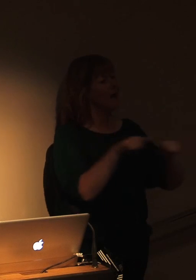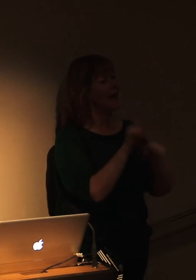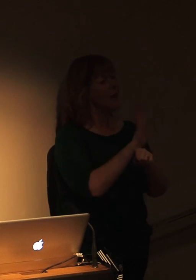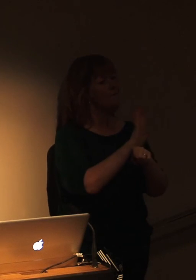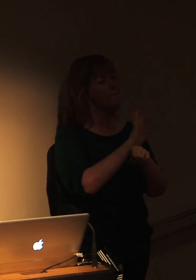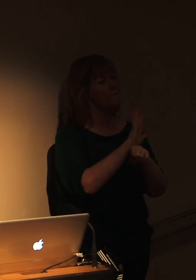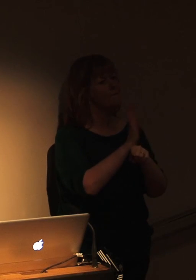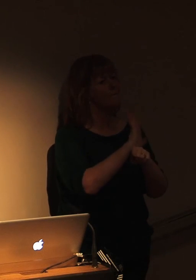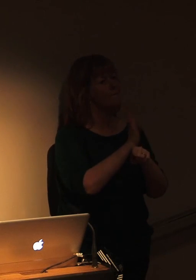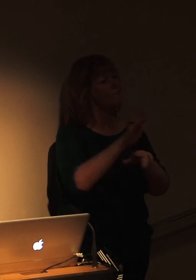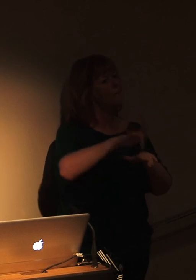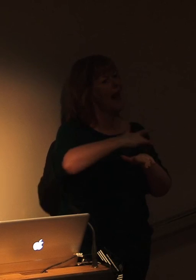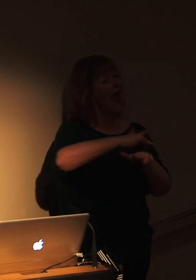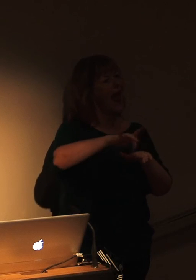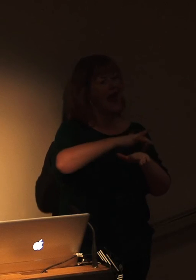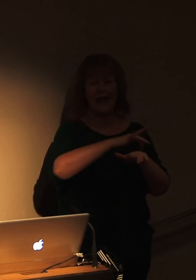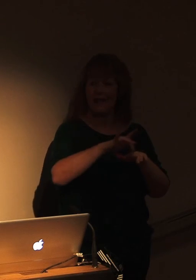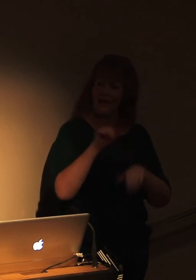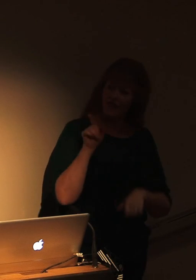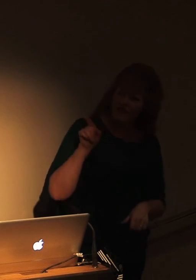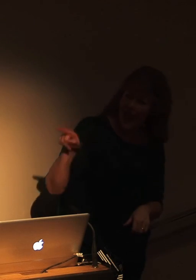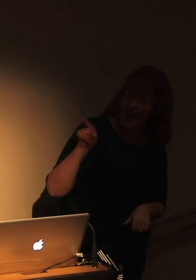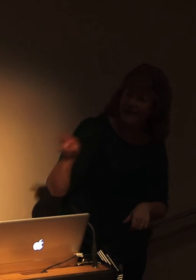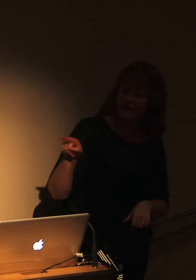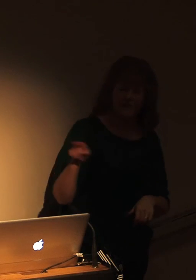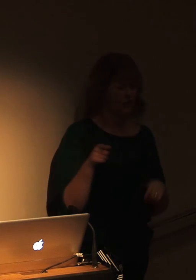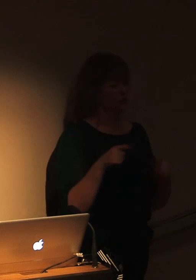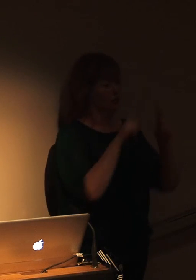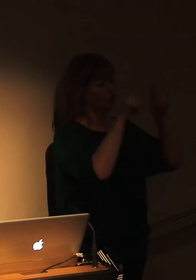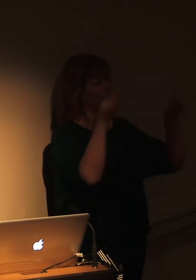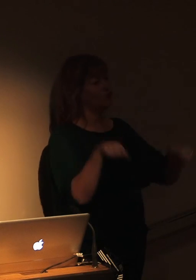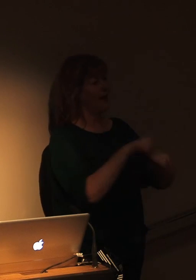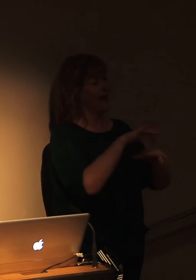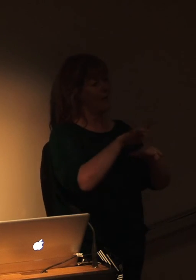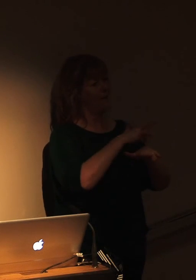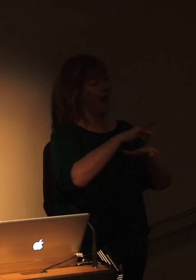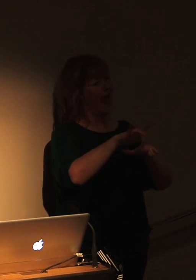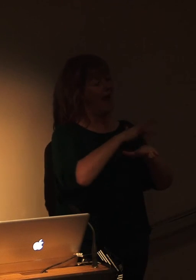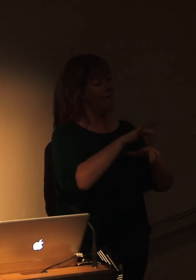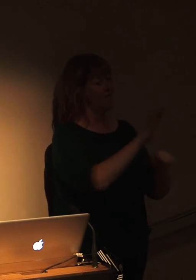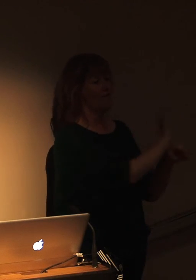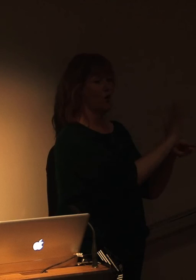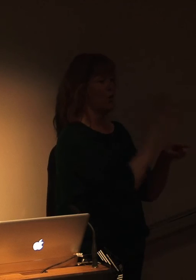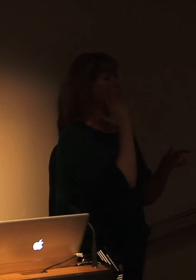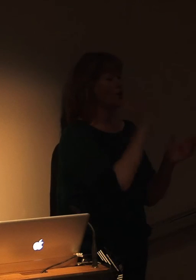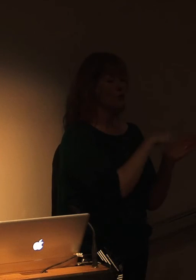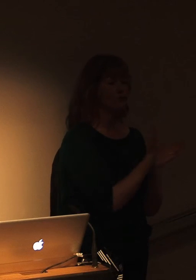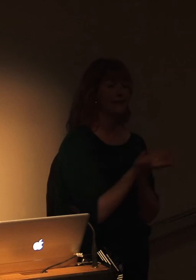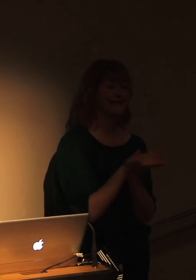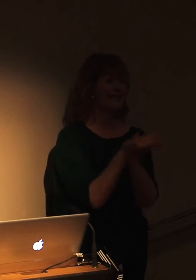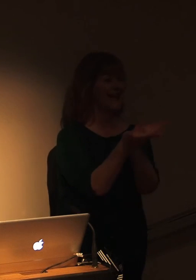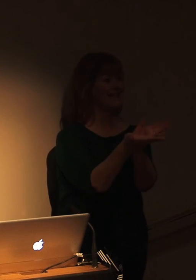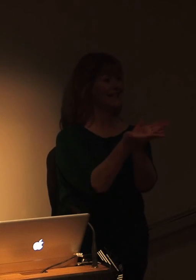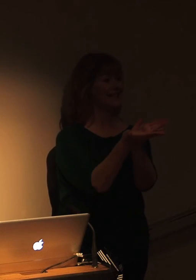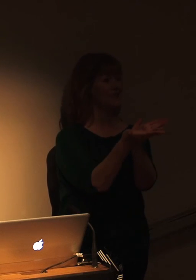and this is the screenplay for the film. Now, when you present a screenplay to a big producer in Hollywood, you have a